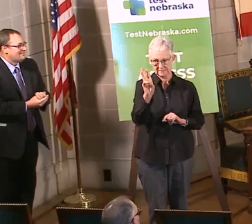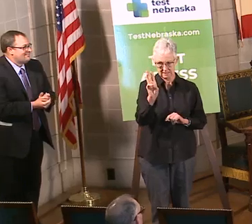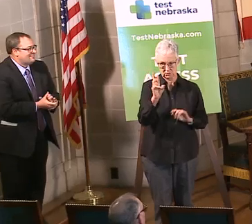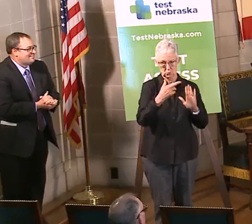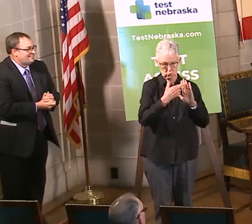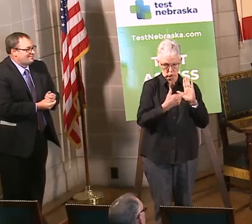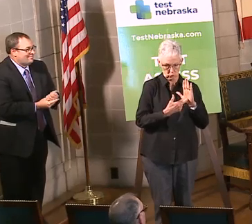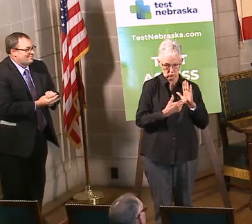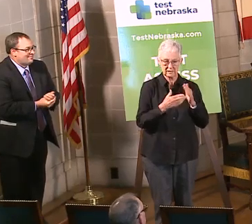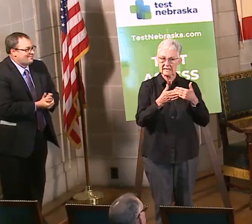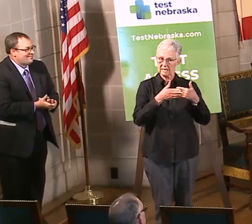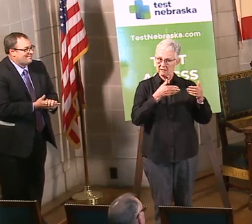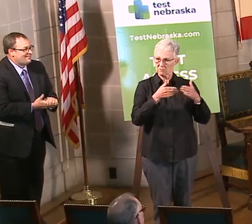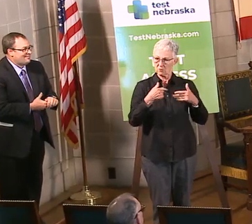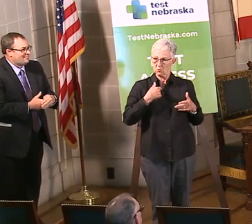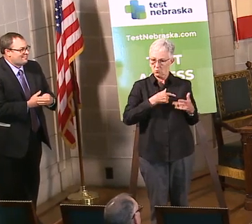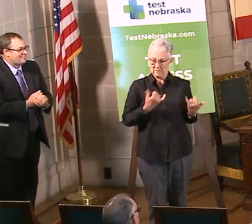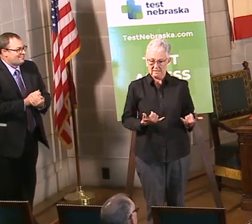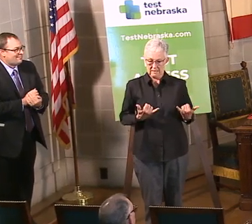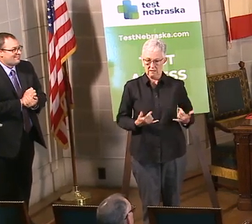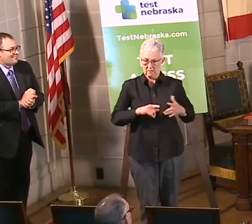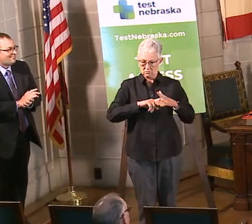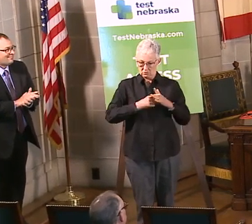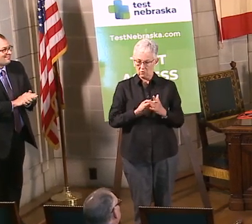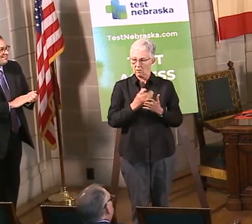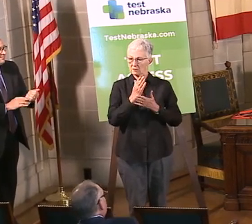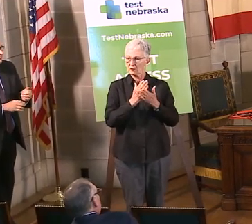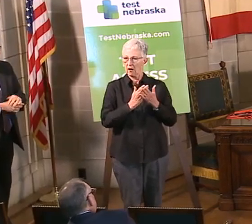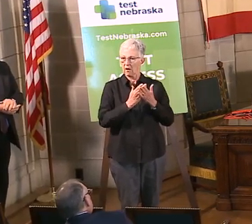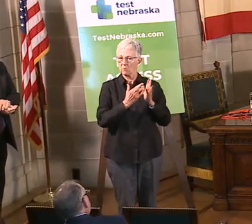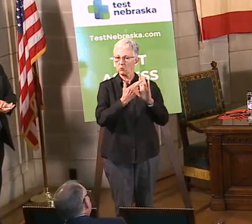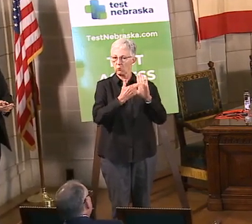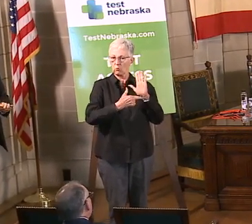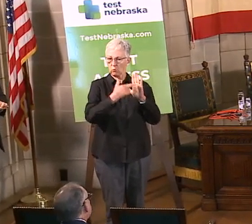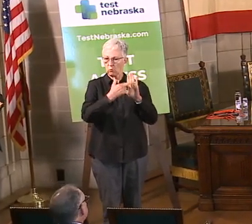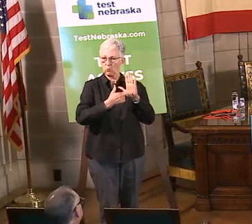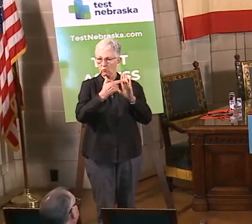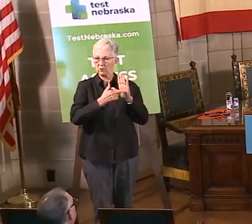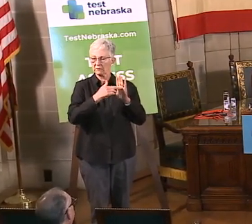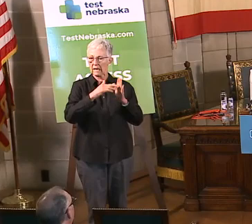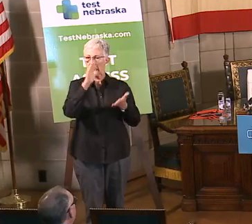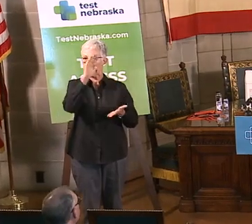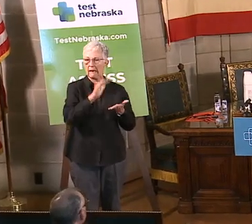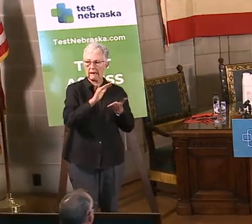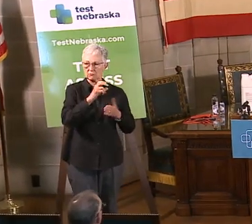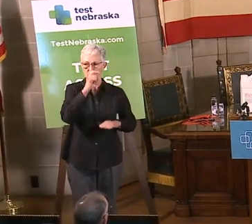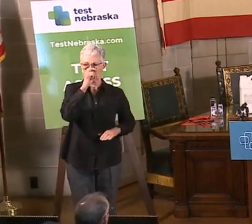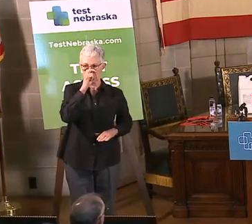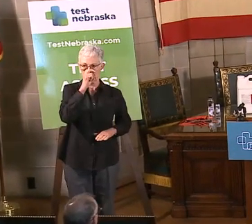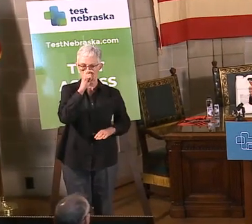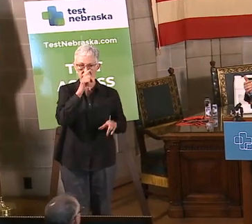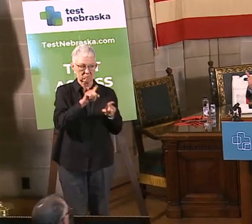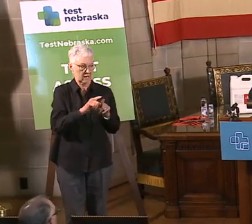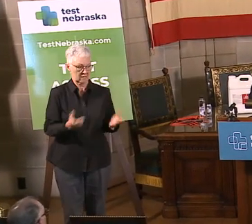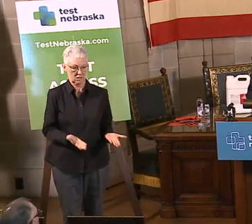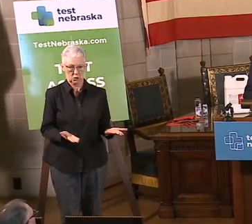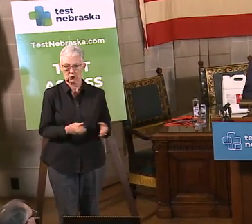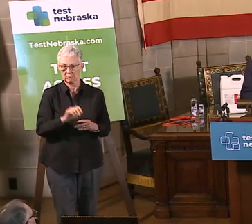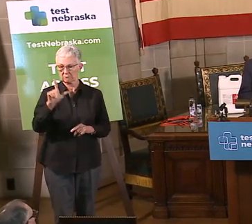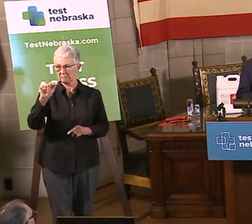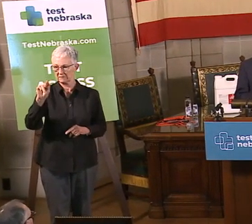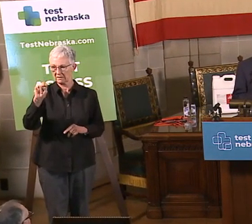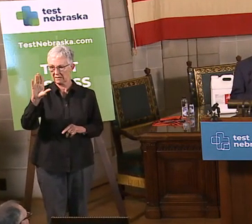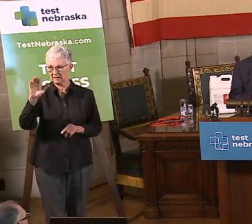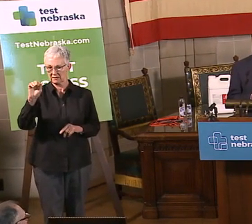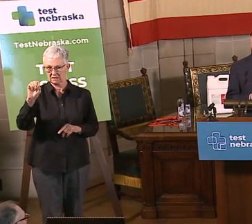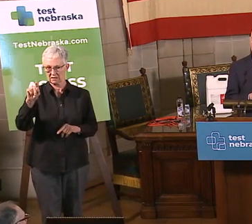restrictions, and today some restrictions are loosening in places like Lancaster County here, we want people to